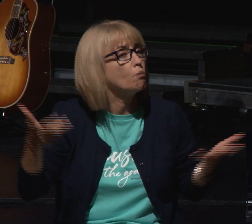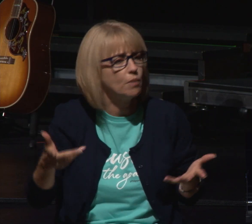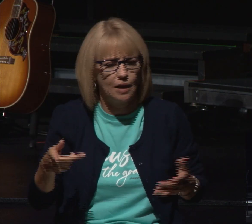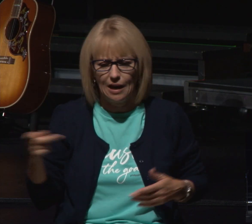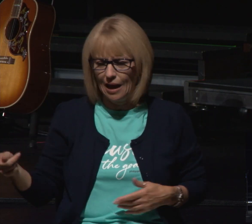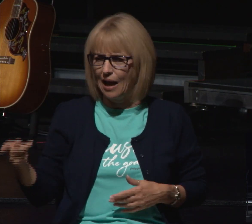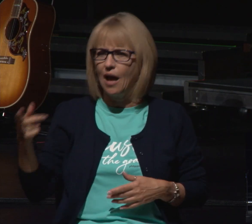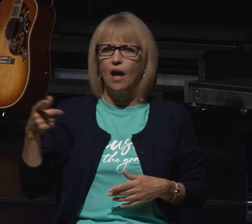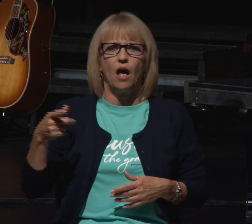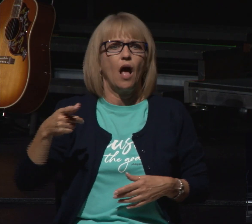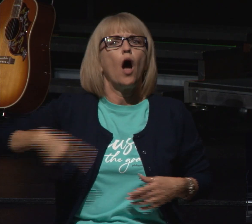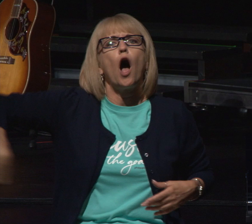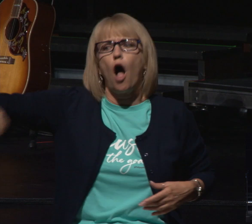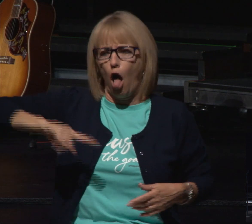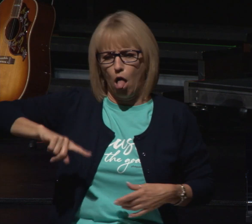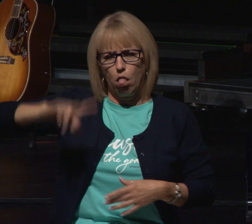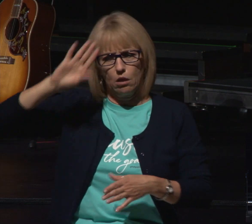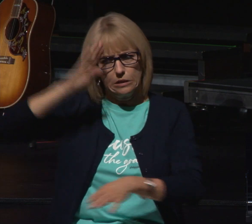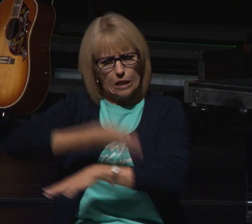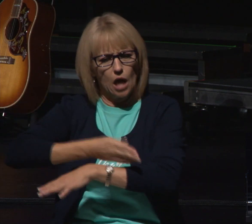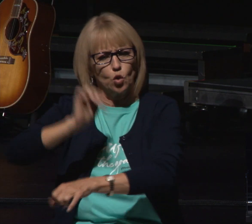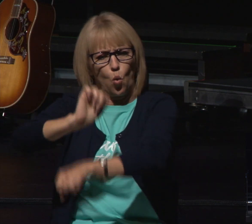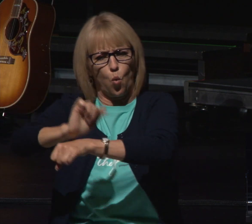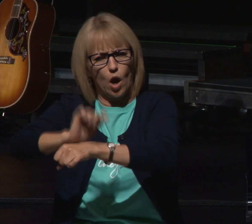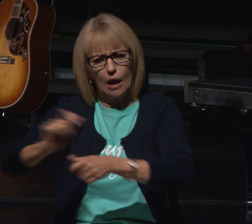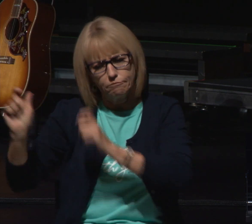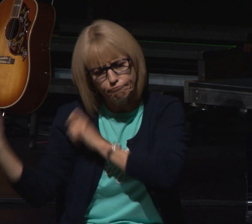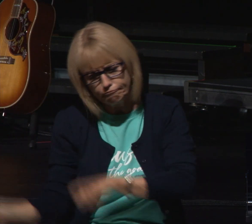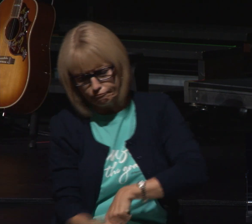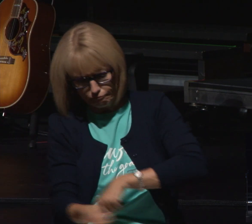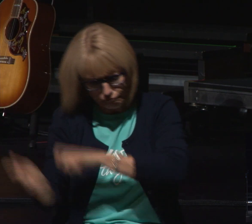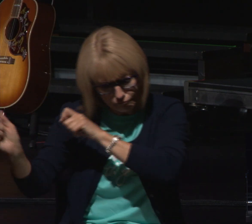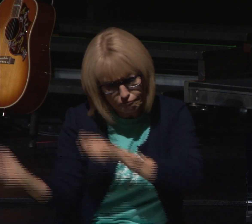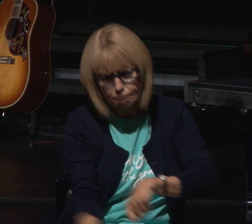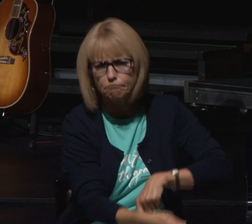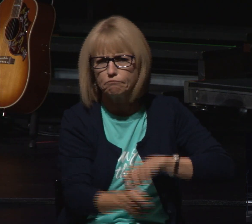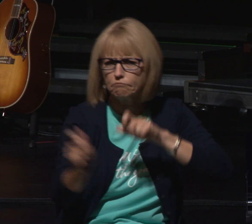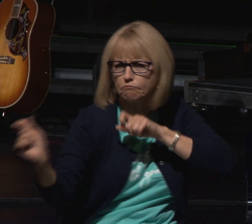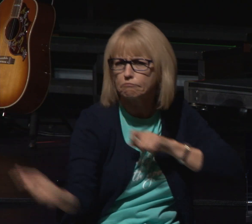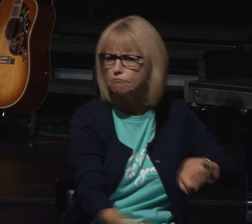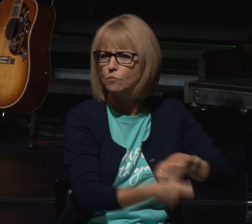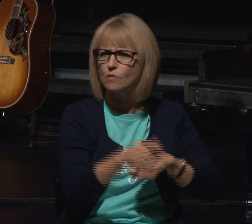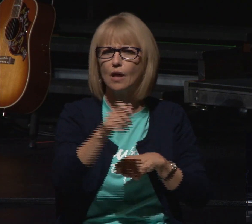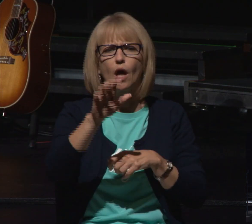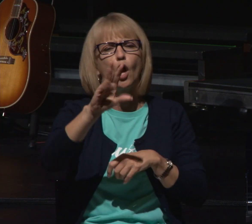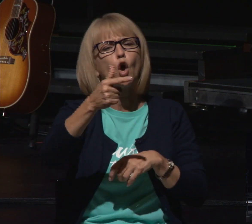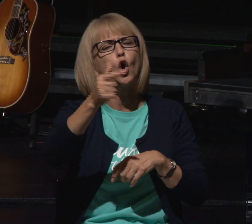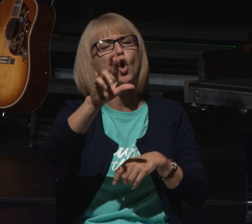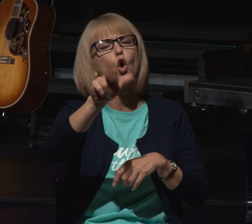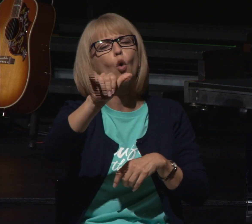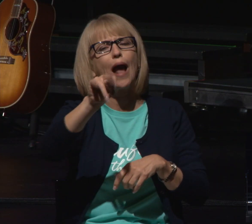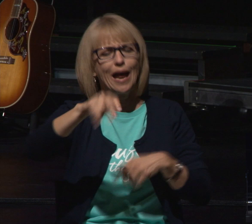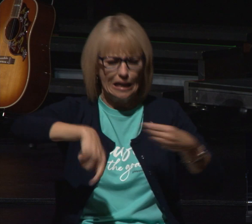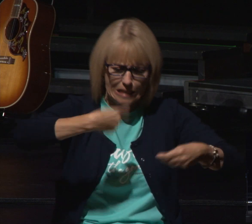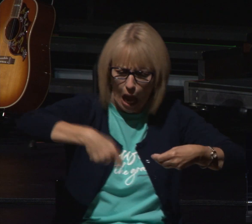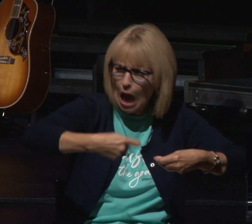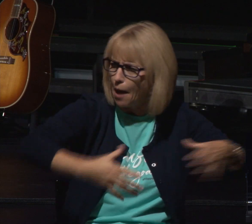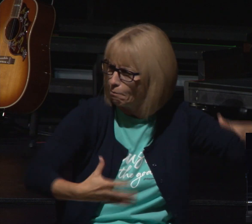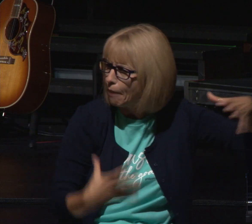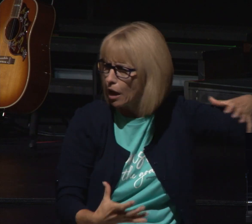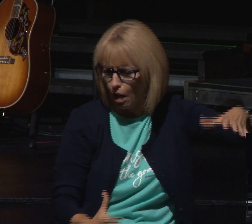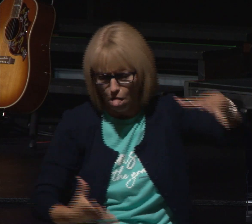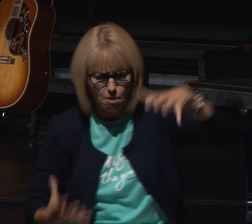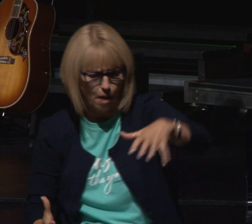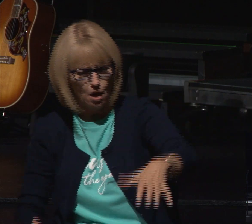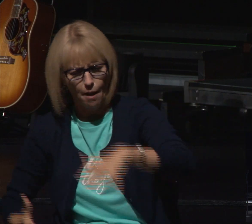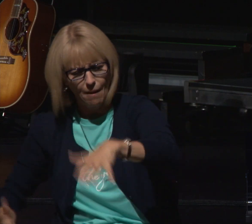fields gathering their the grain together and you think of it as they're cutting down weak stocks they're fine he says we were binding them all together and